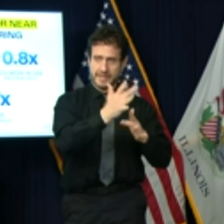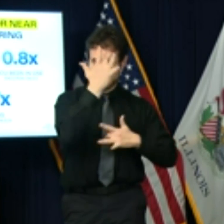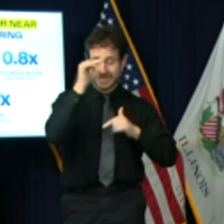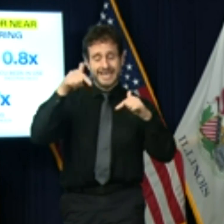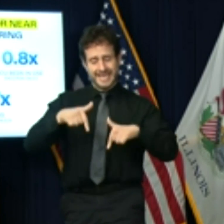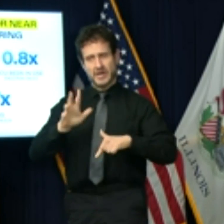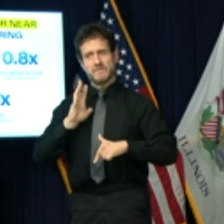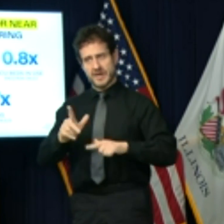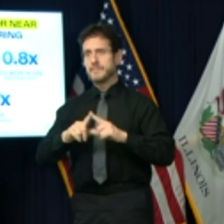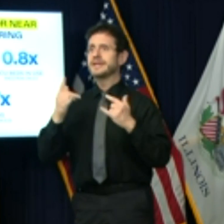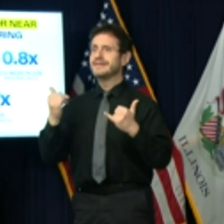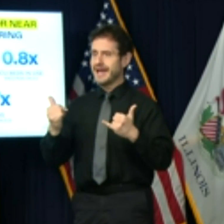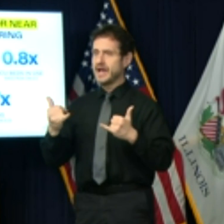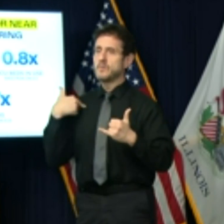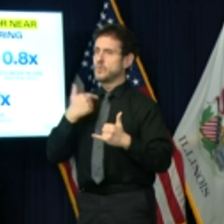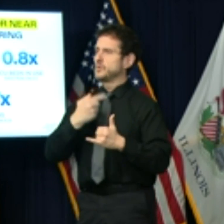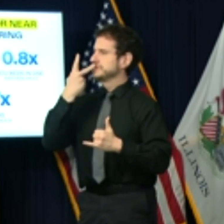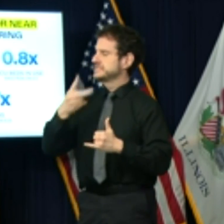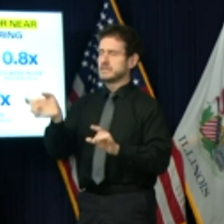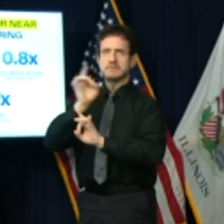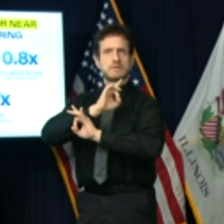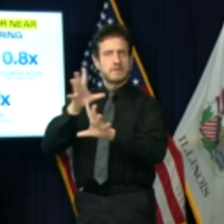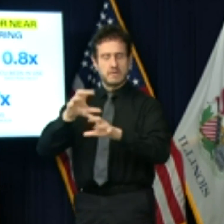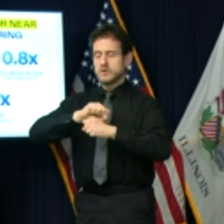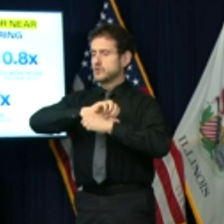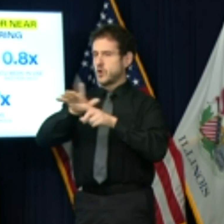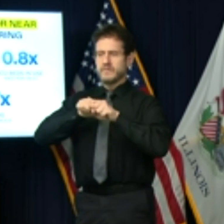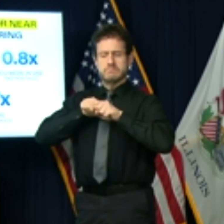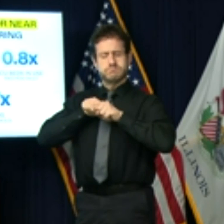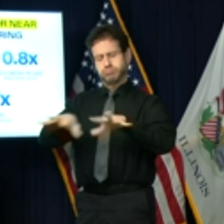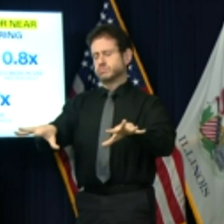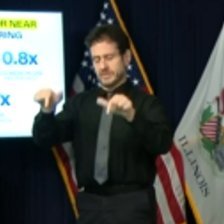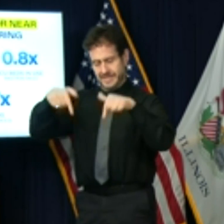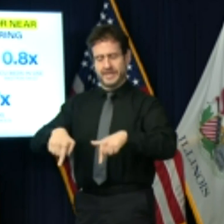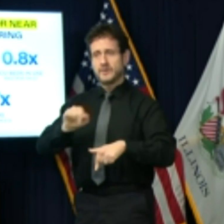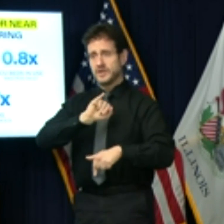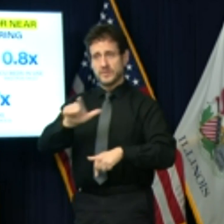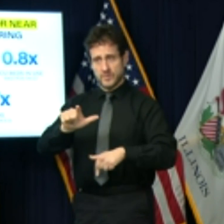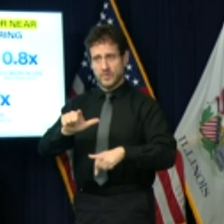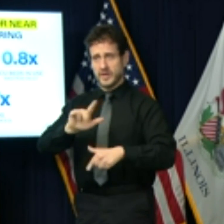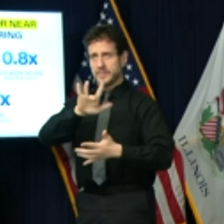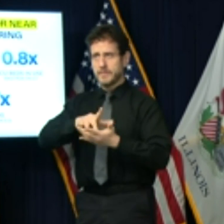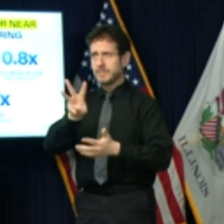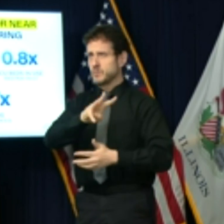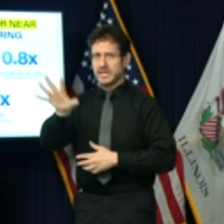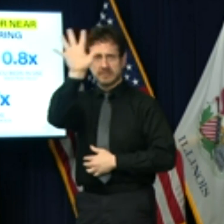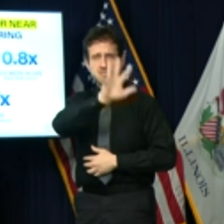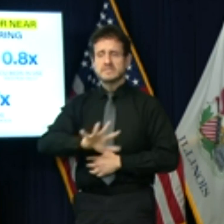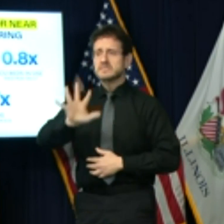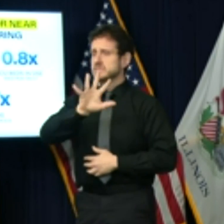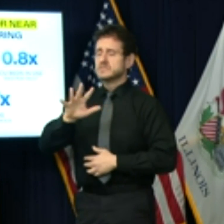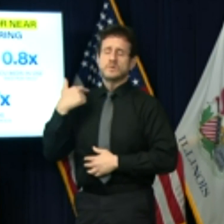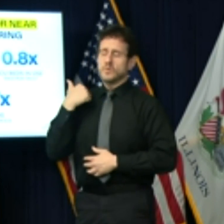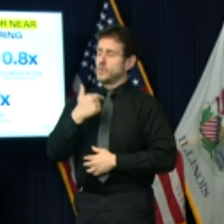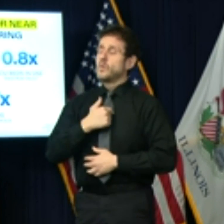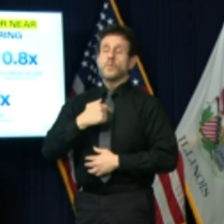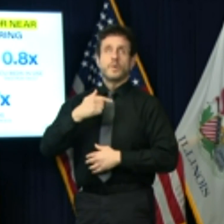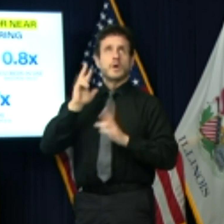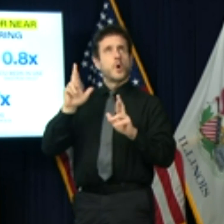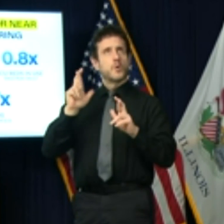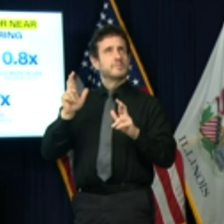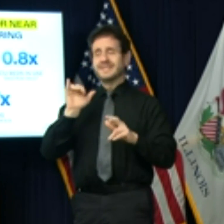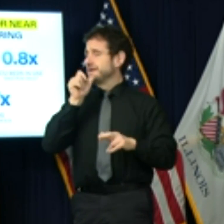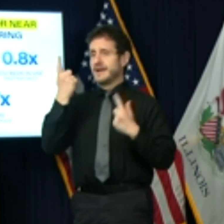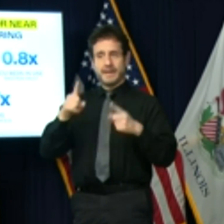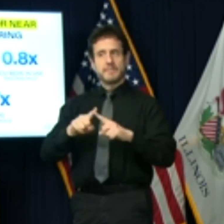we are seeing a COVID storm that has set us on a course to a new wave of the virus that we all hoped wouldn't come.